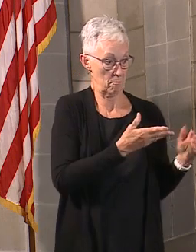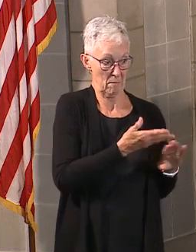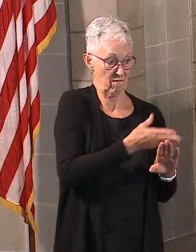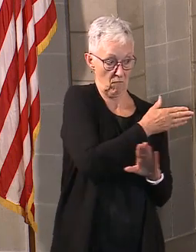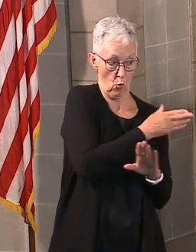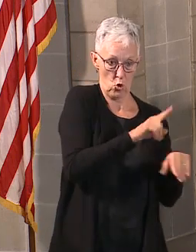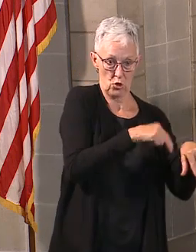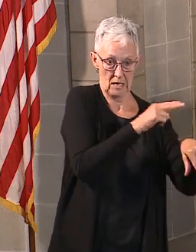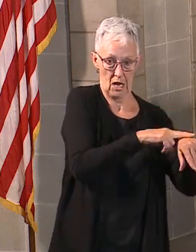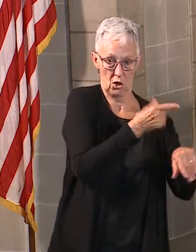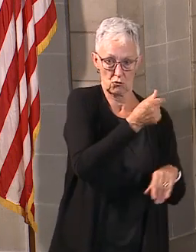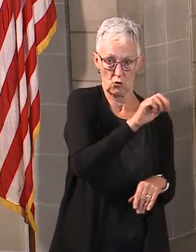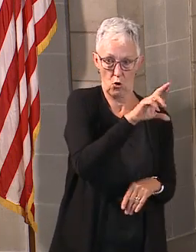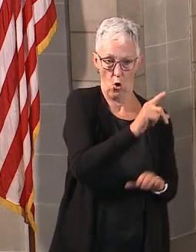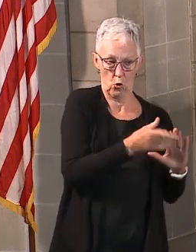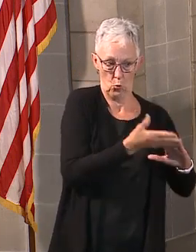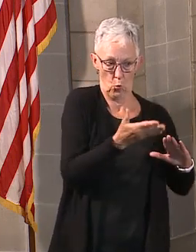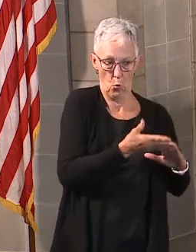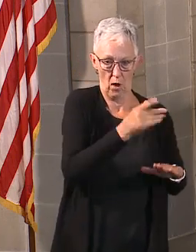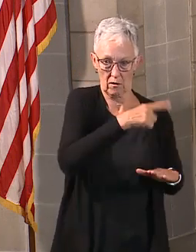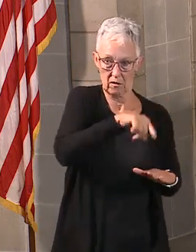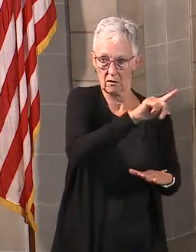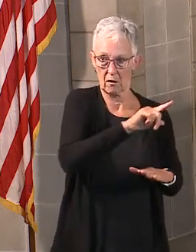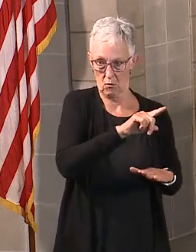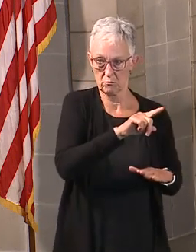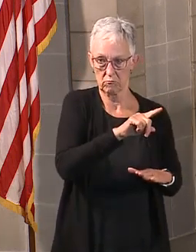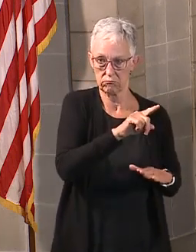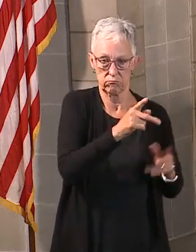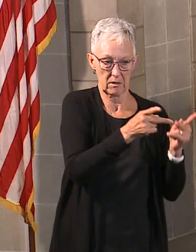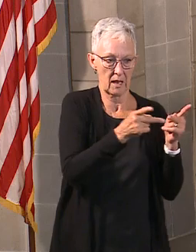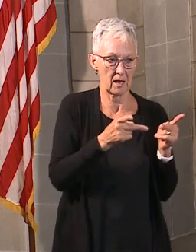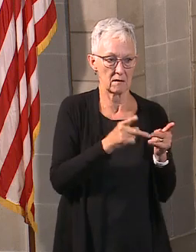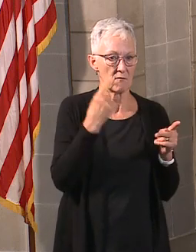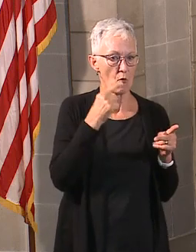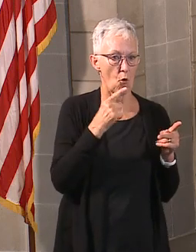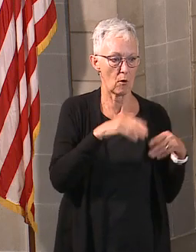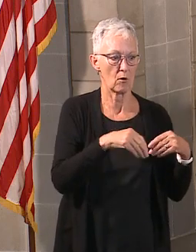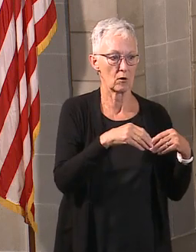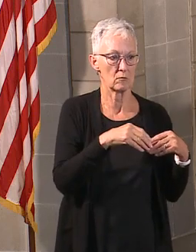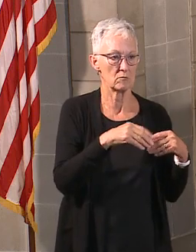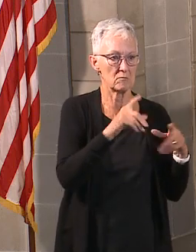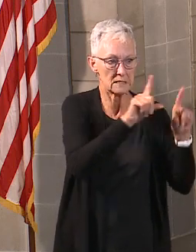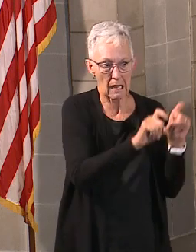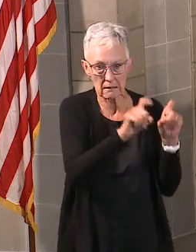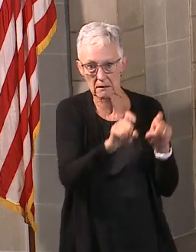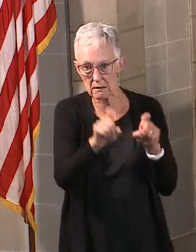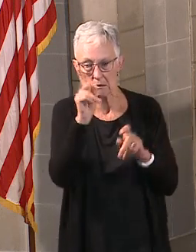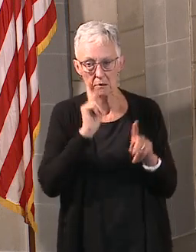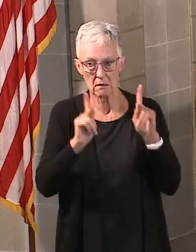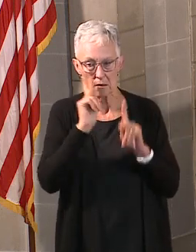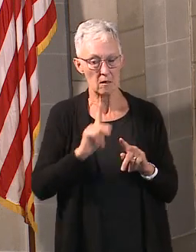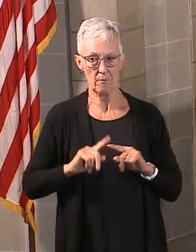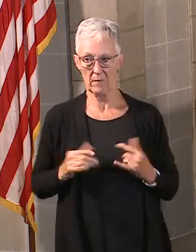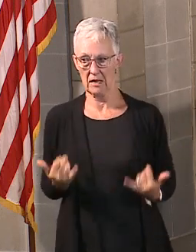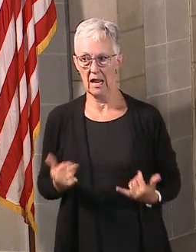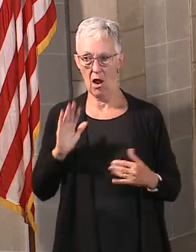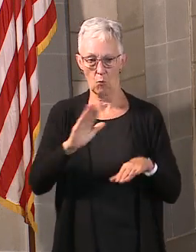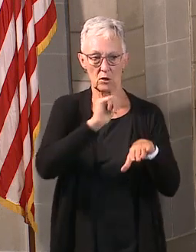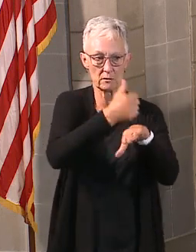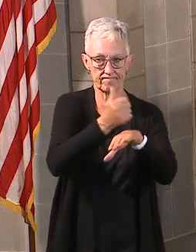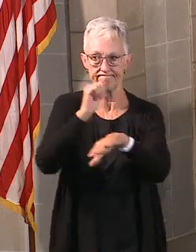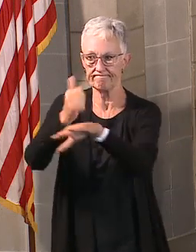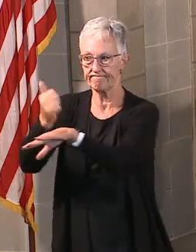providers. And so we have a number of different locations across the state that will have regular times for people to come in and test.